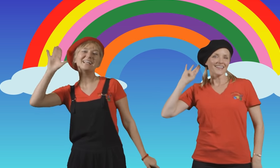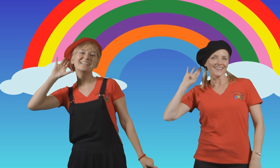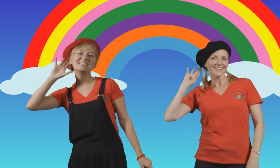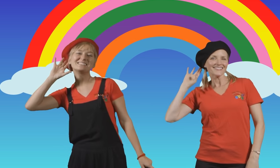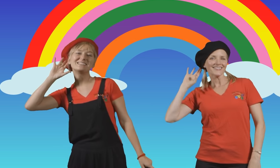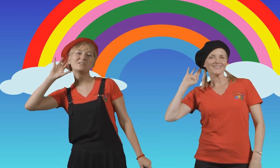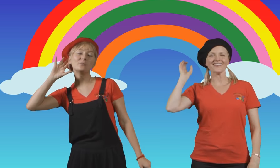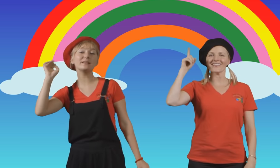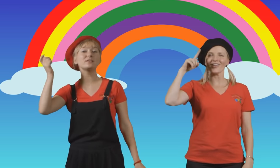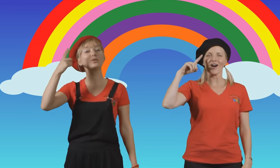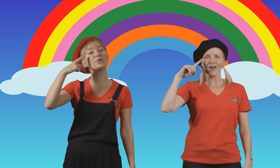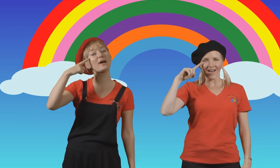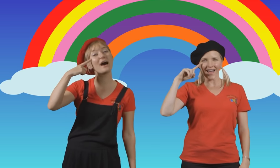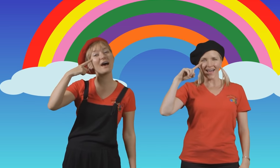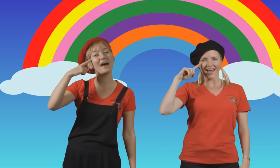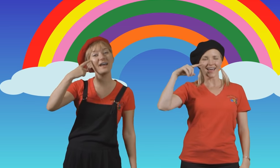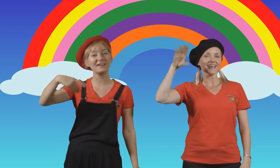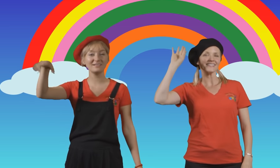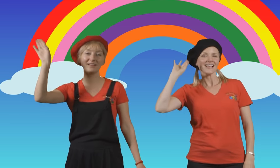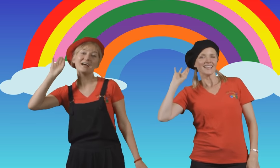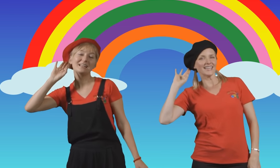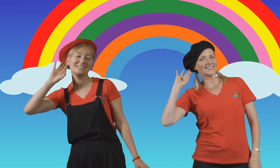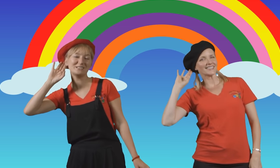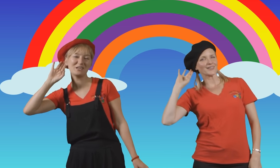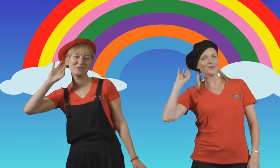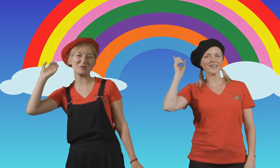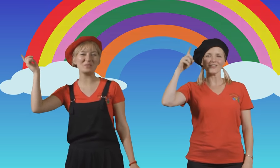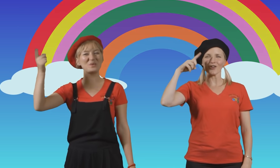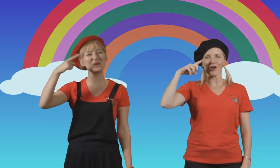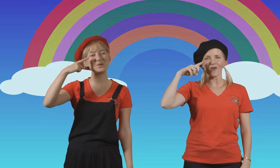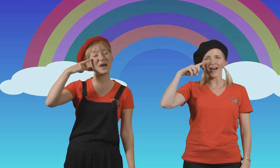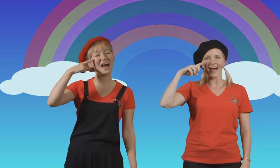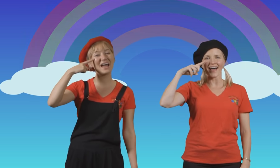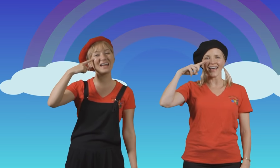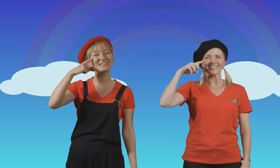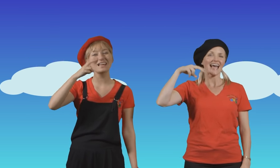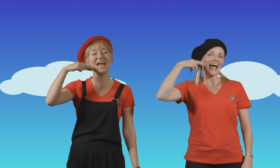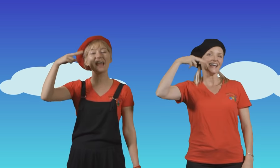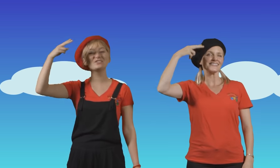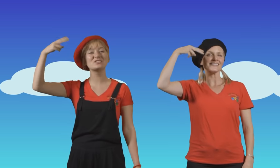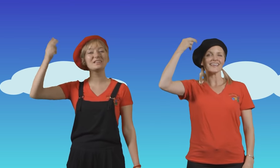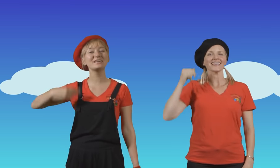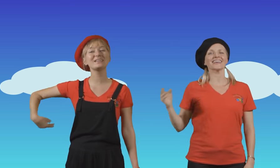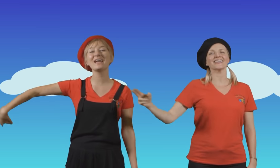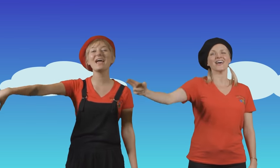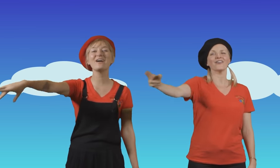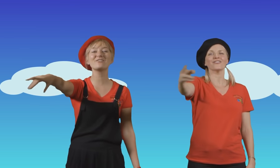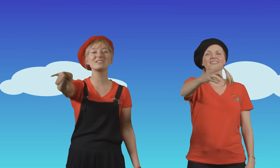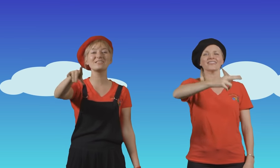Listen with your eyes, listen with your eyes and sing everything